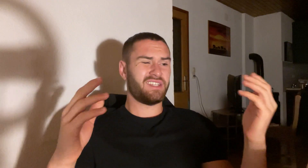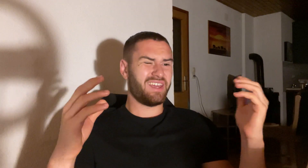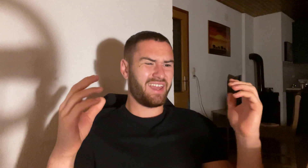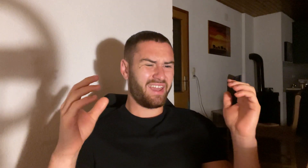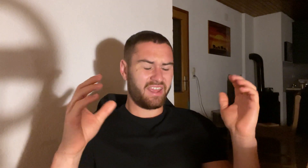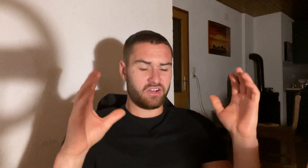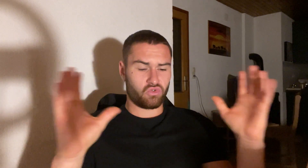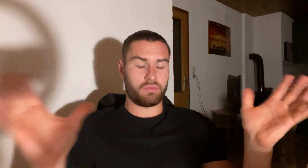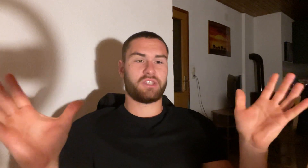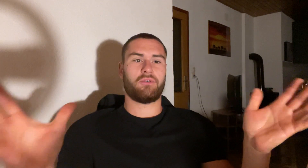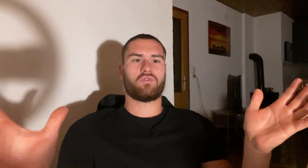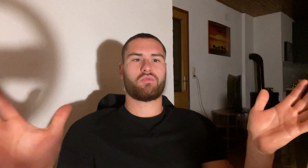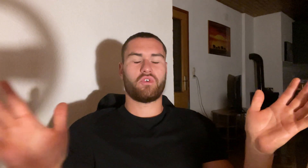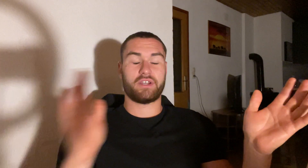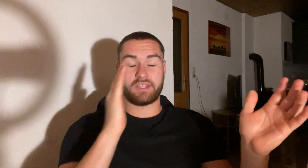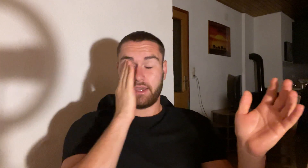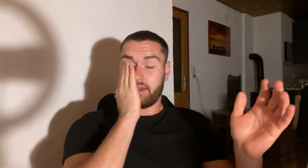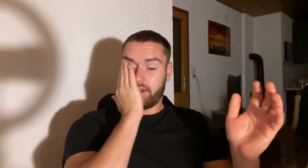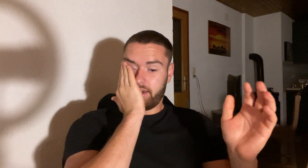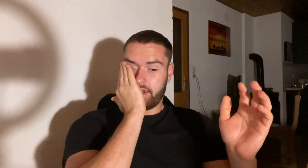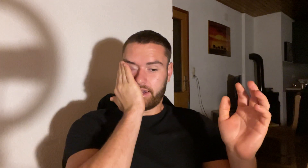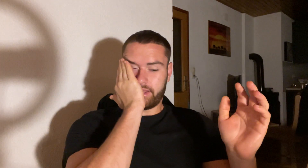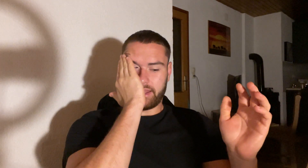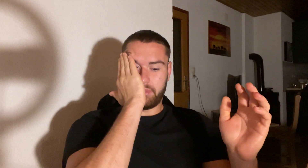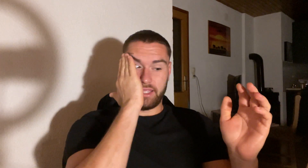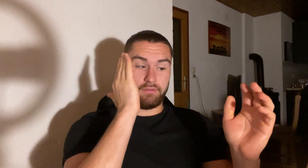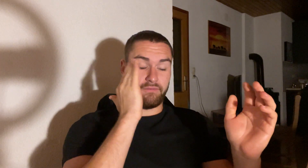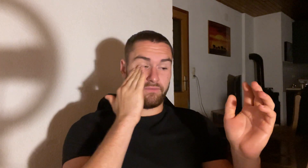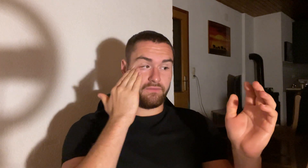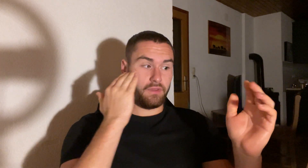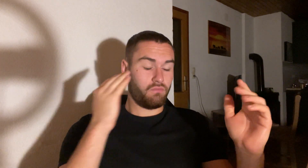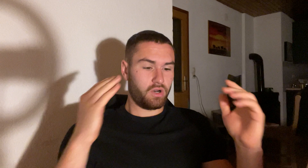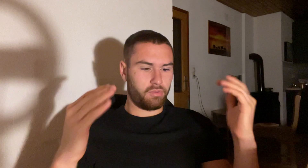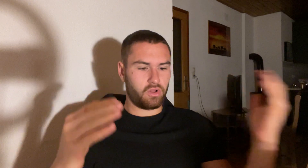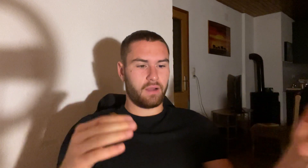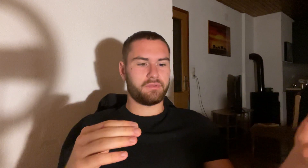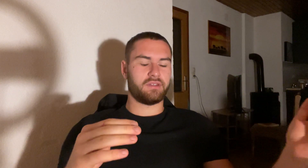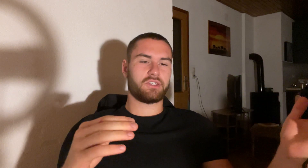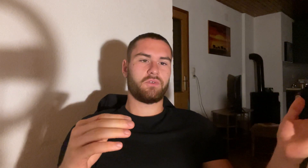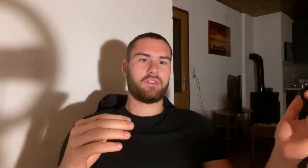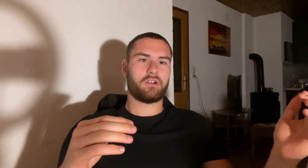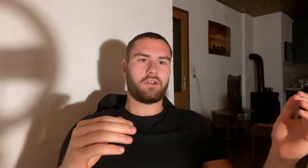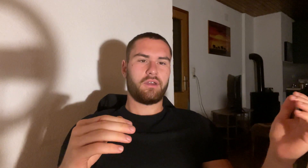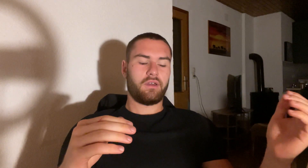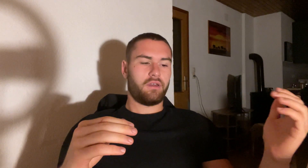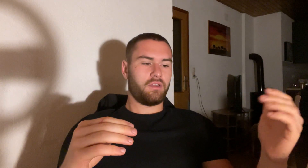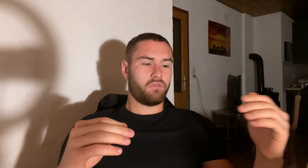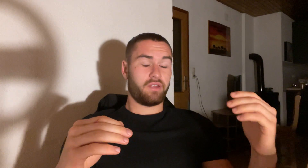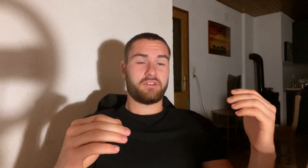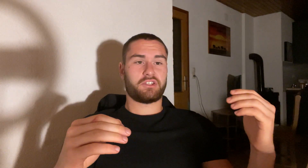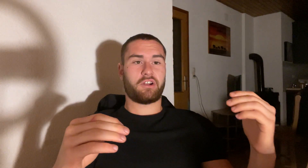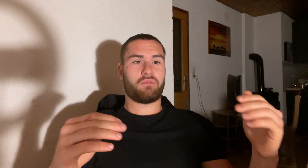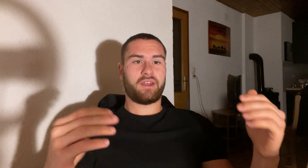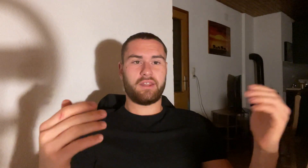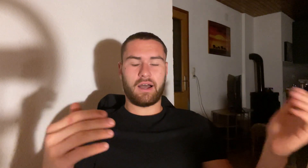seen an enormous amount of progress and I believe if you want to bulk up this winter you want to even start it right now